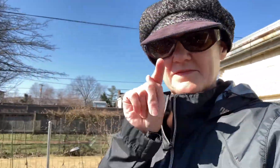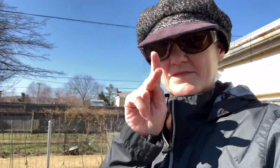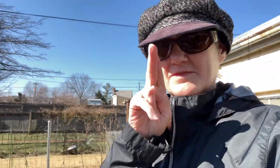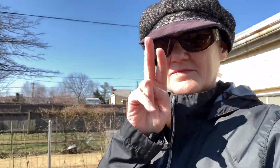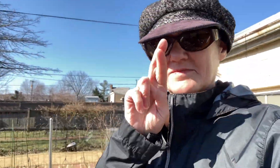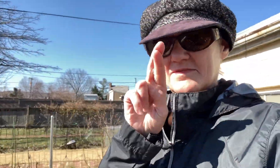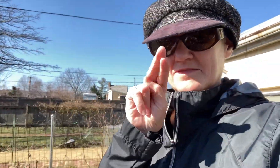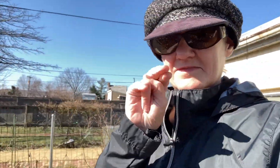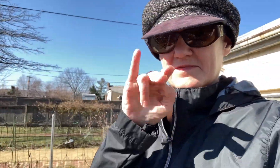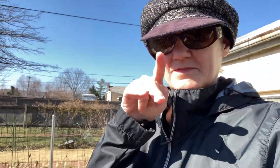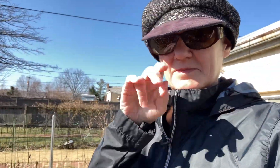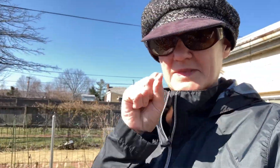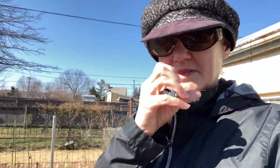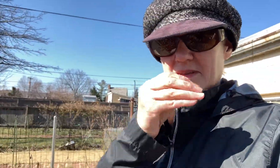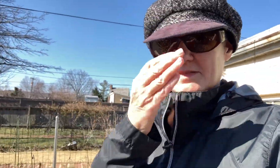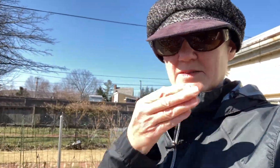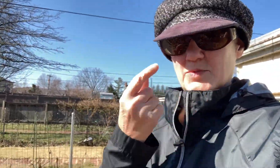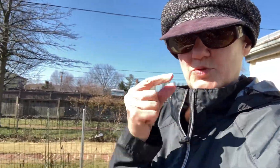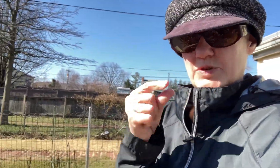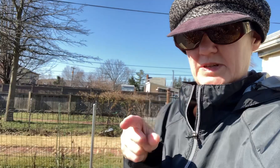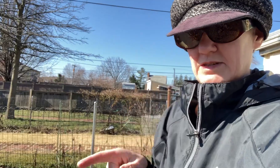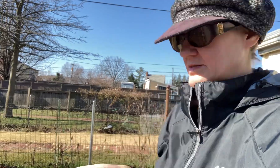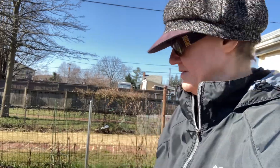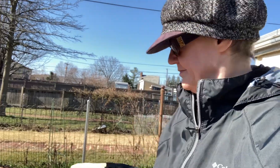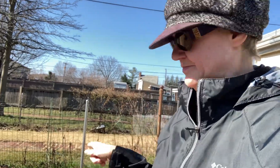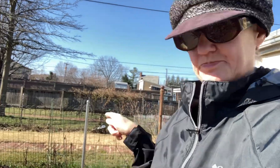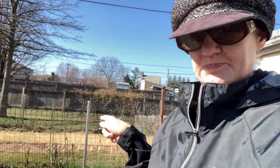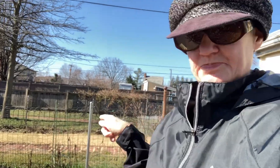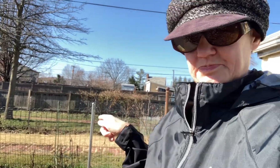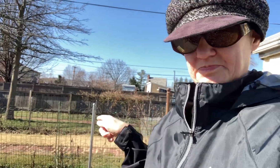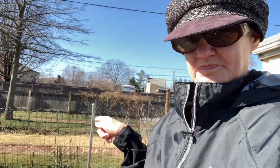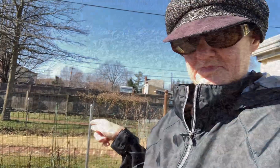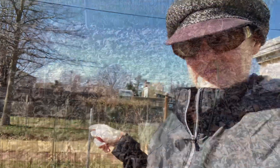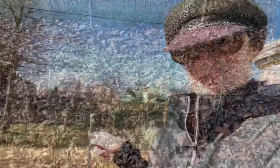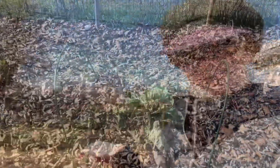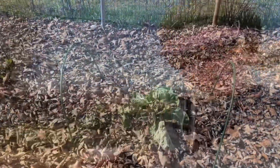now we still have turnips and some greens along this side